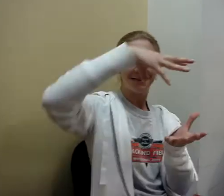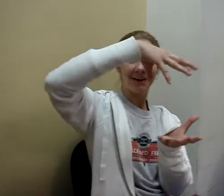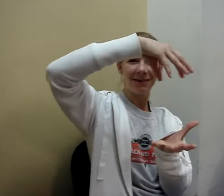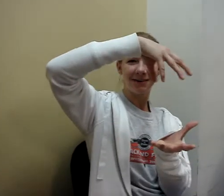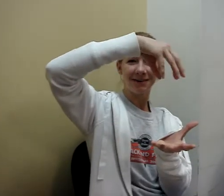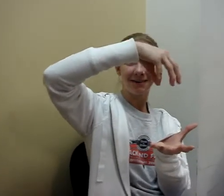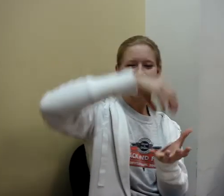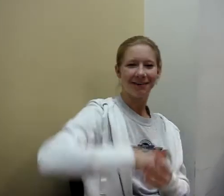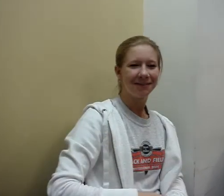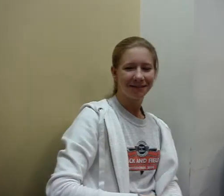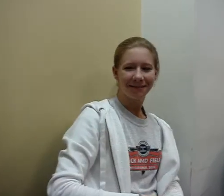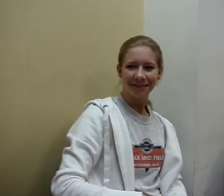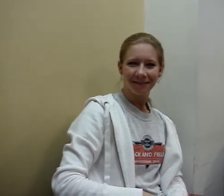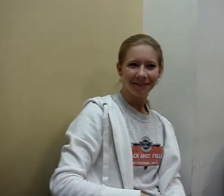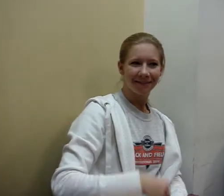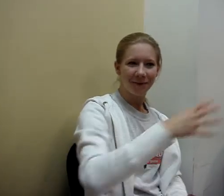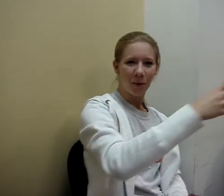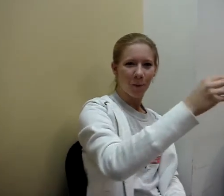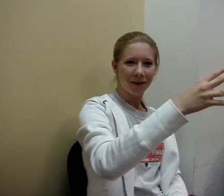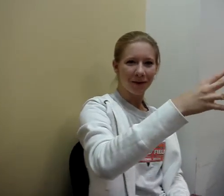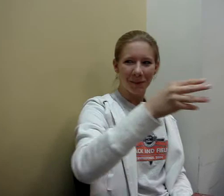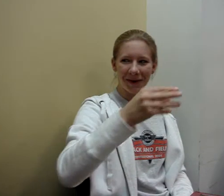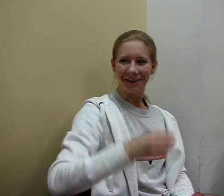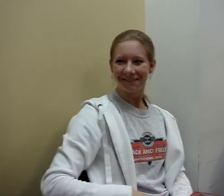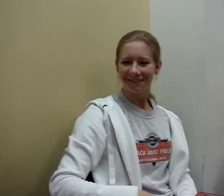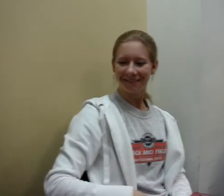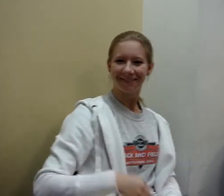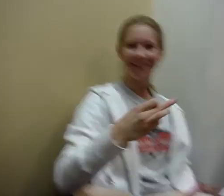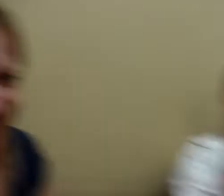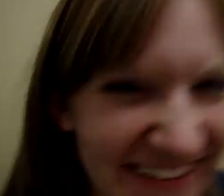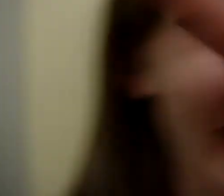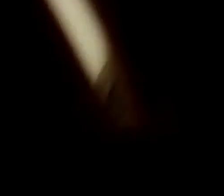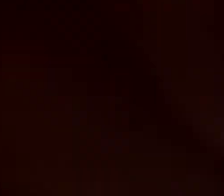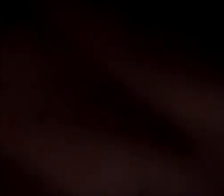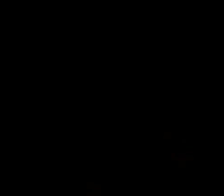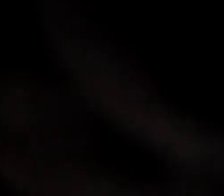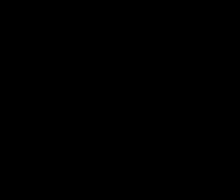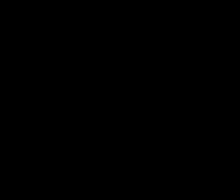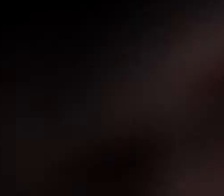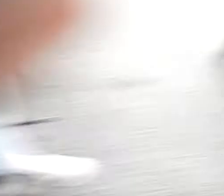Cactus. That's really a power pump for like that so you can give me pictures of your picture. Cactus. Cactus.